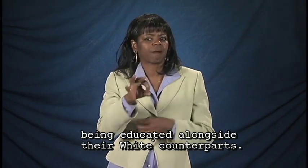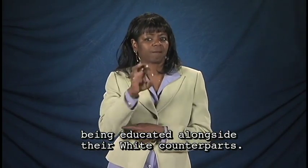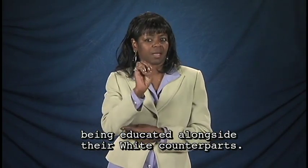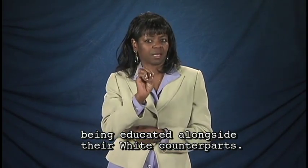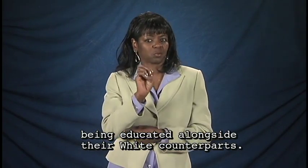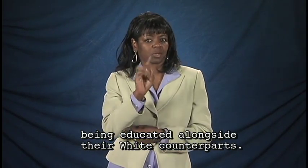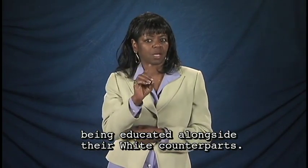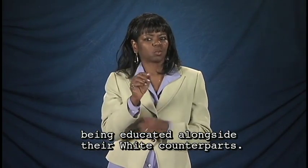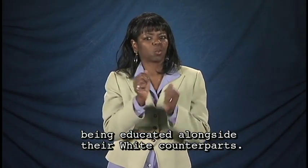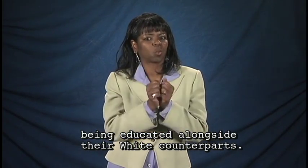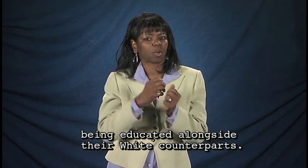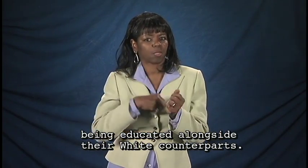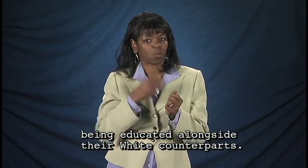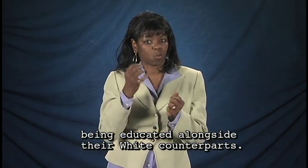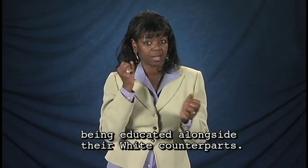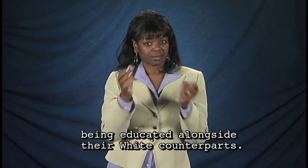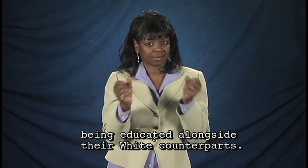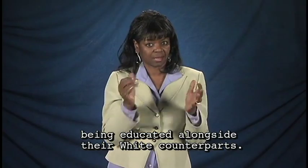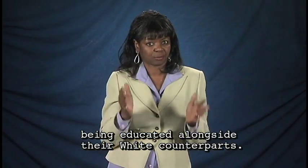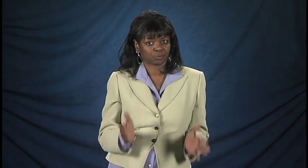alongside their white counterparts.